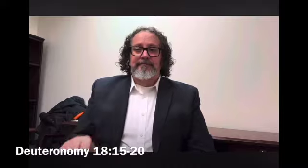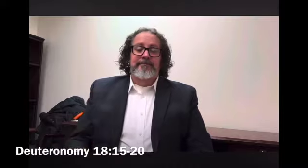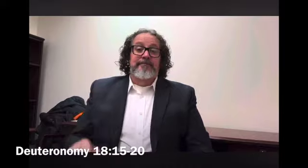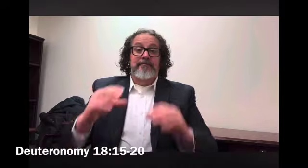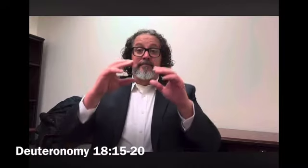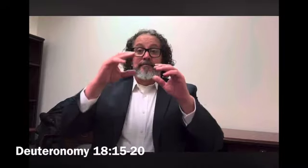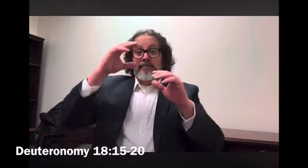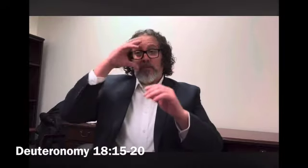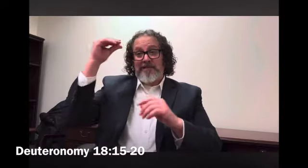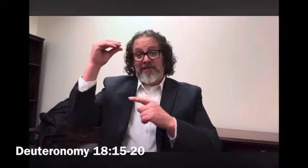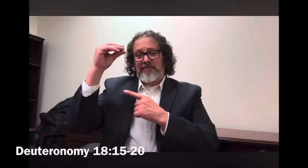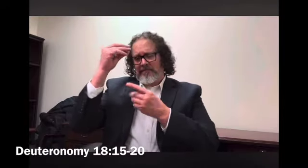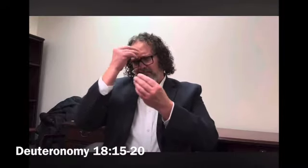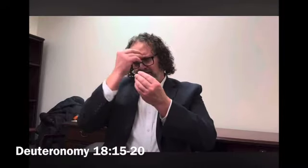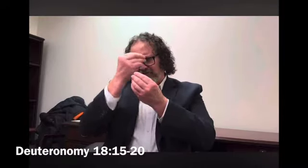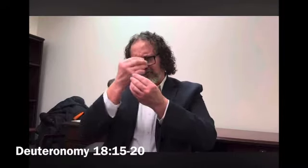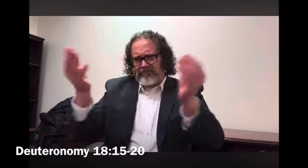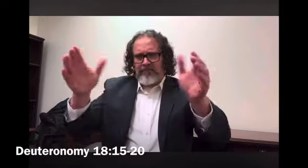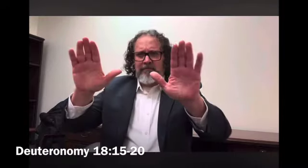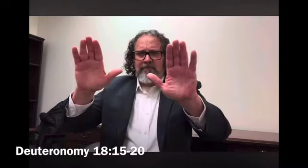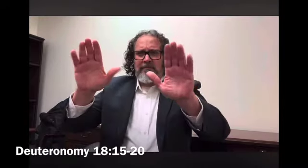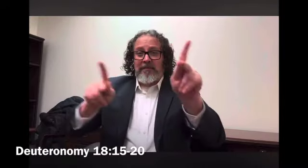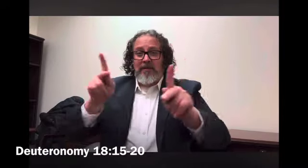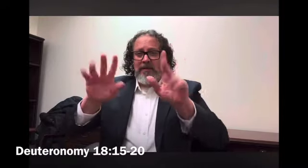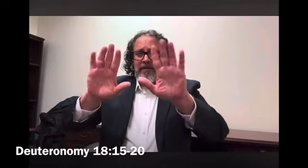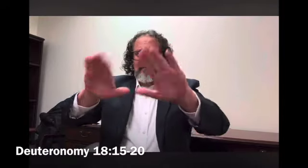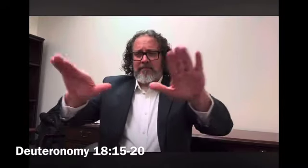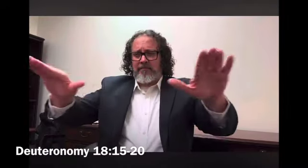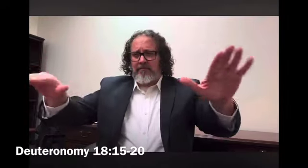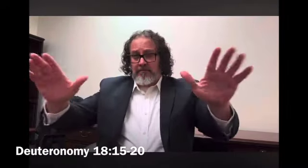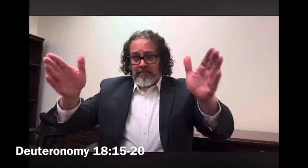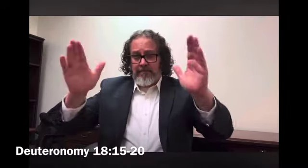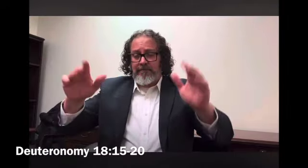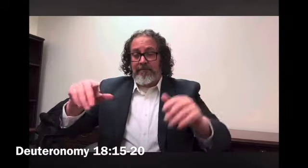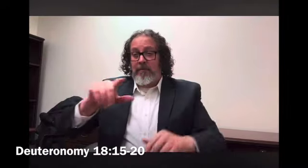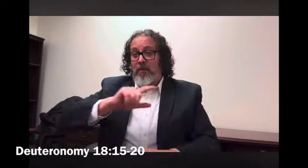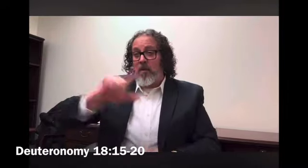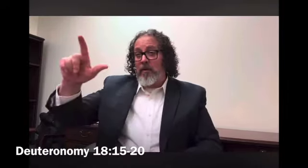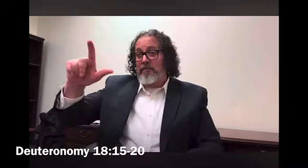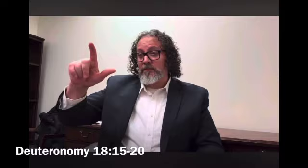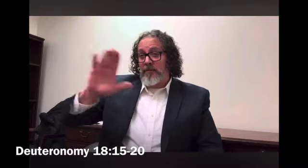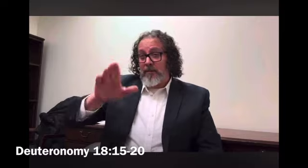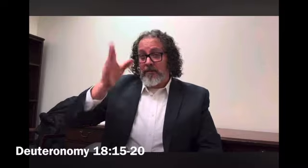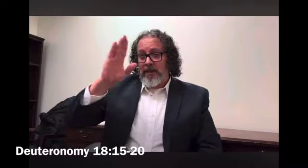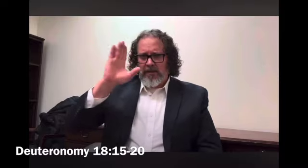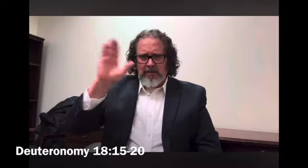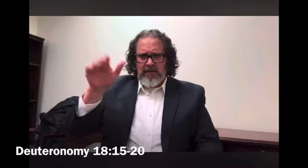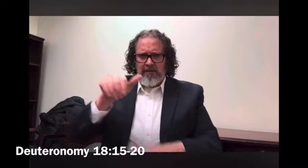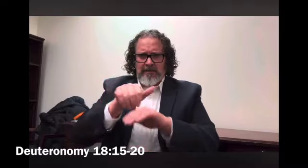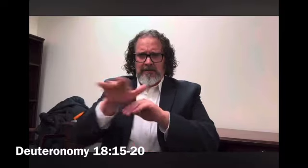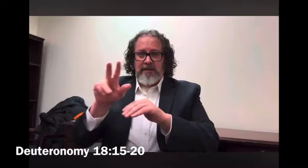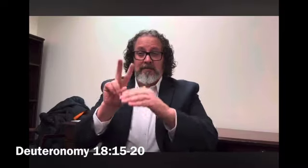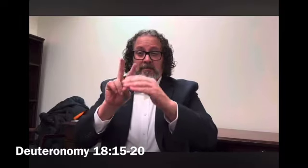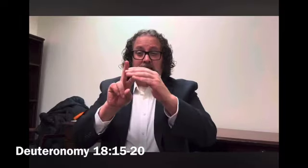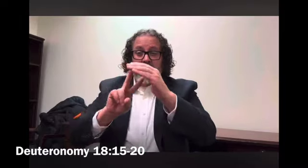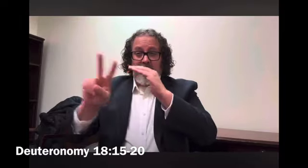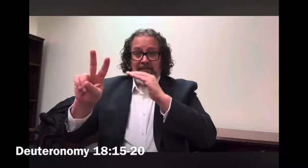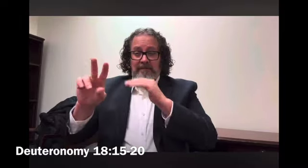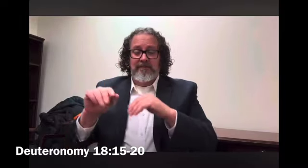Moses spoke to all of the people saying a prophet like me